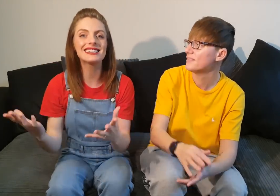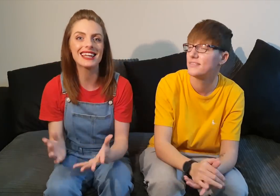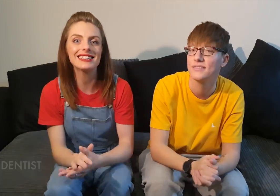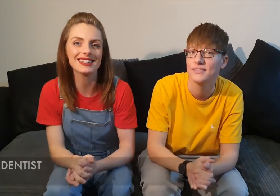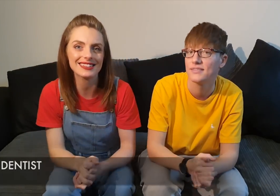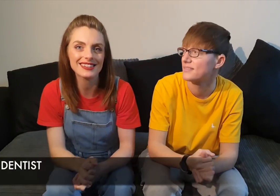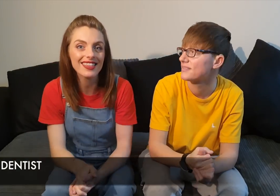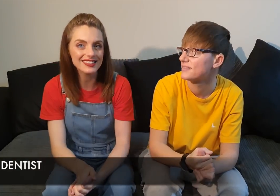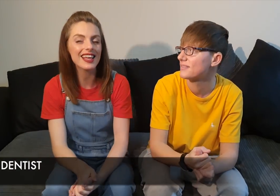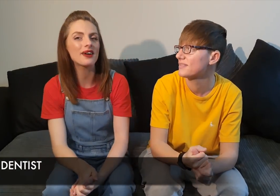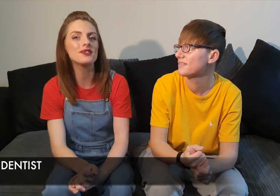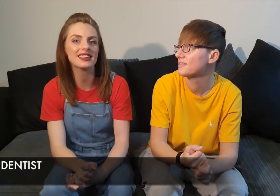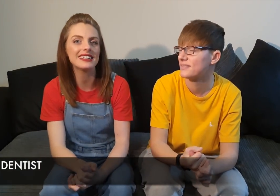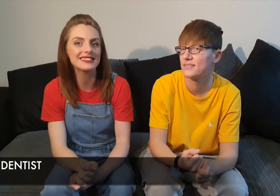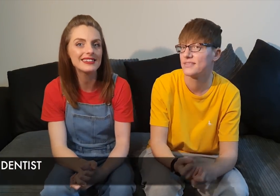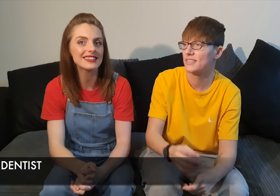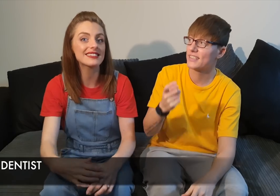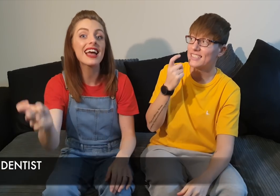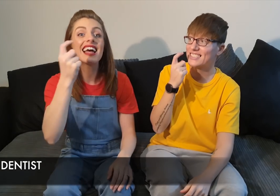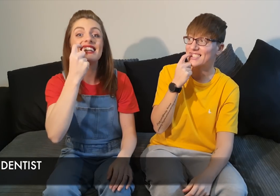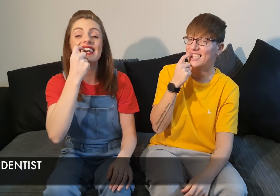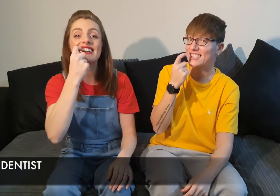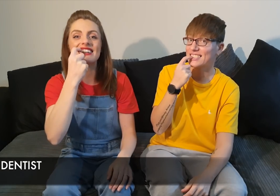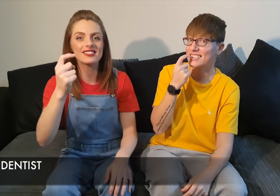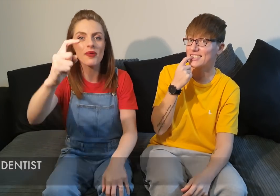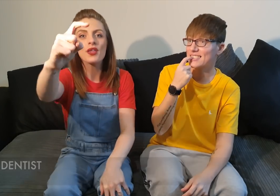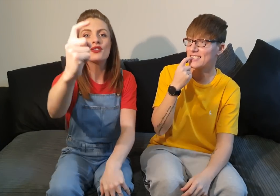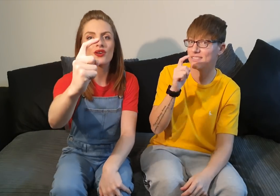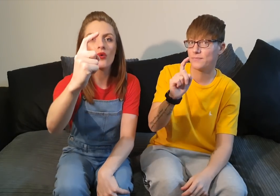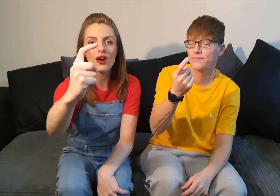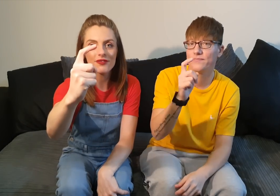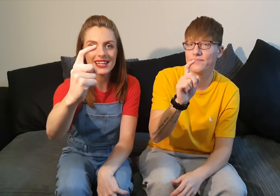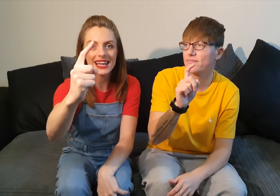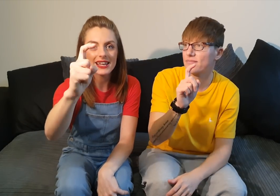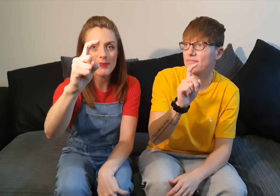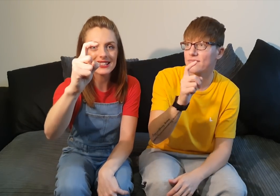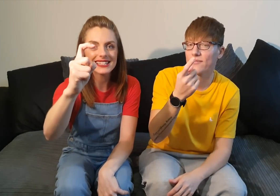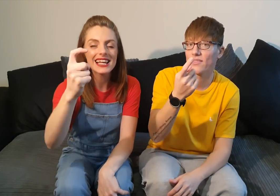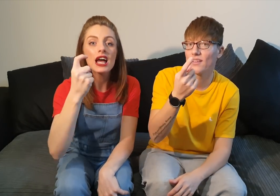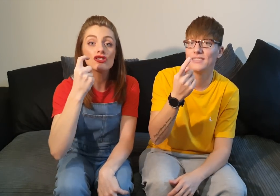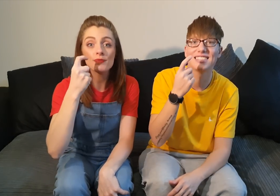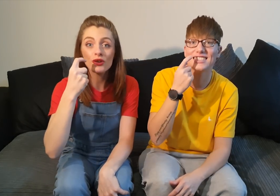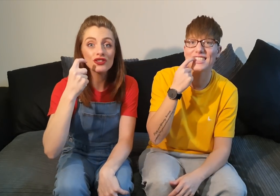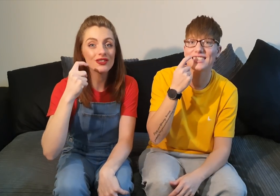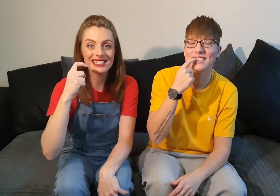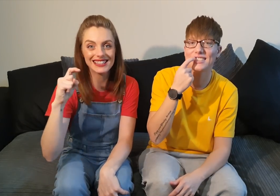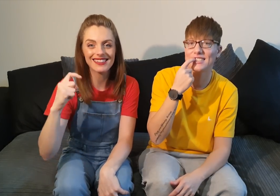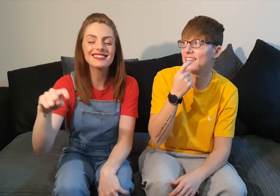dentist this is how you sign dentist dentist so one finger bent just point to your teeth this